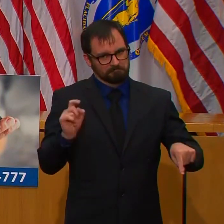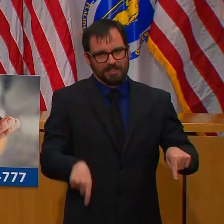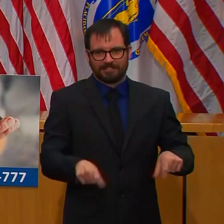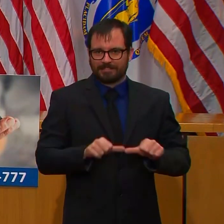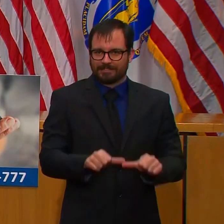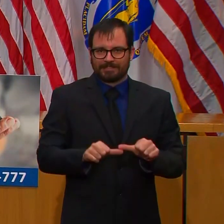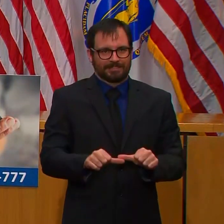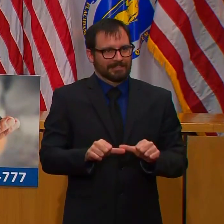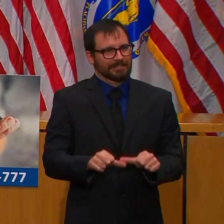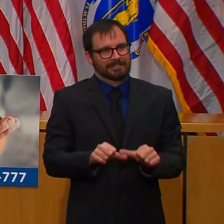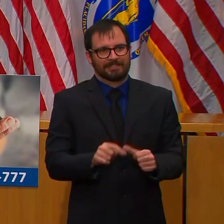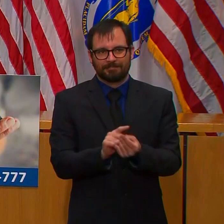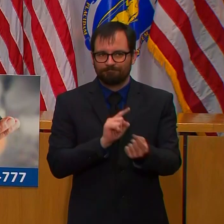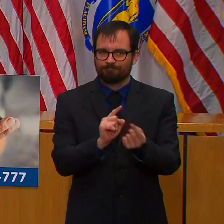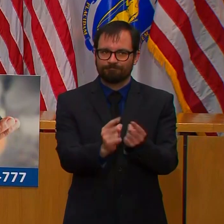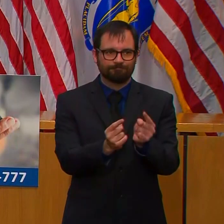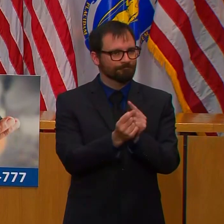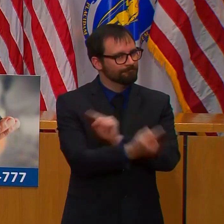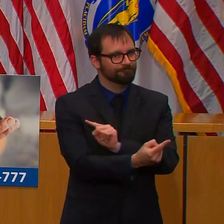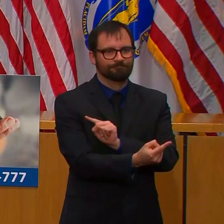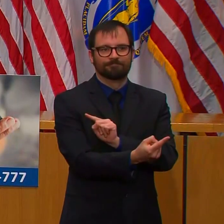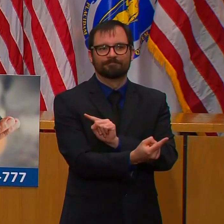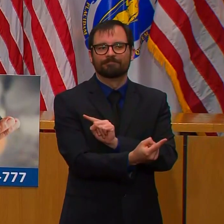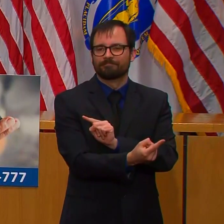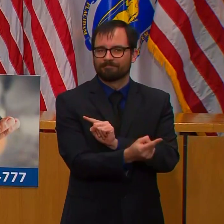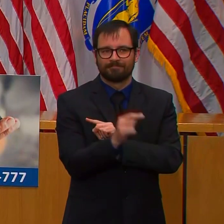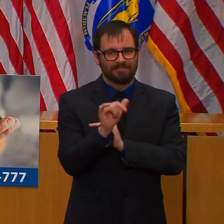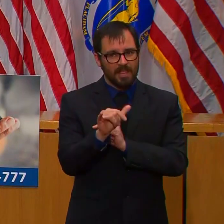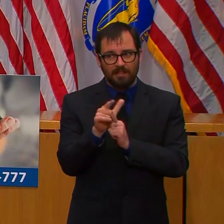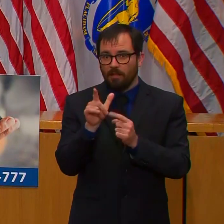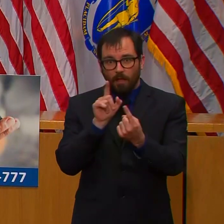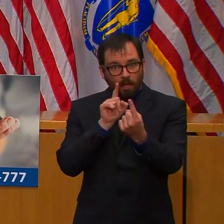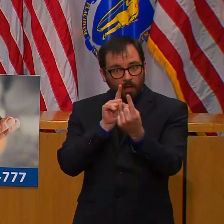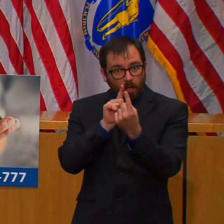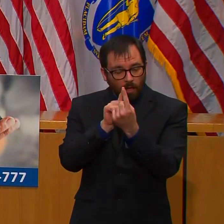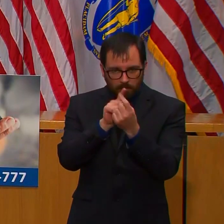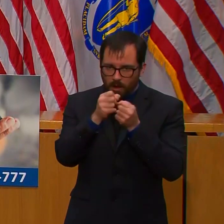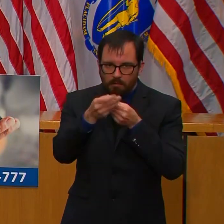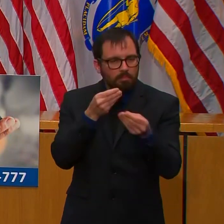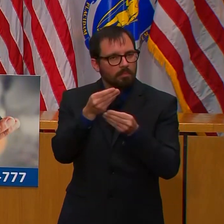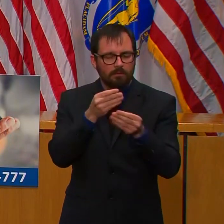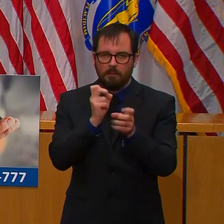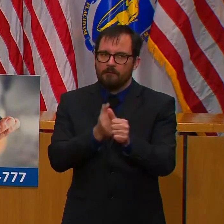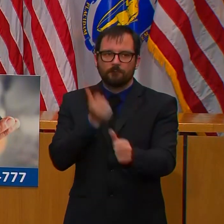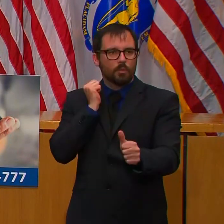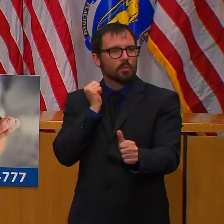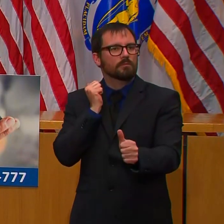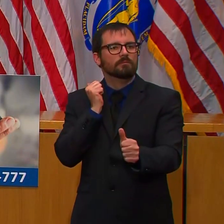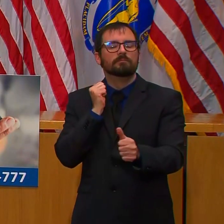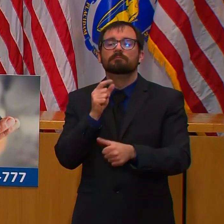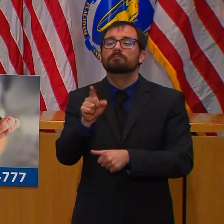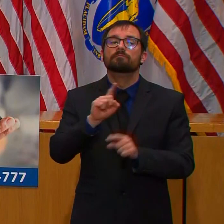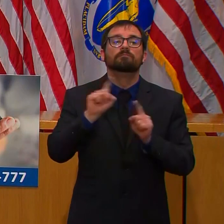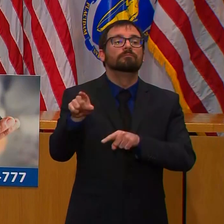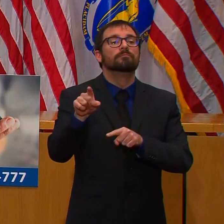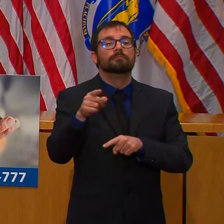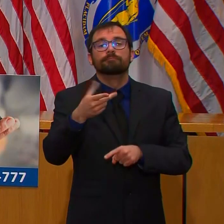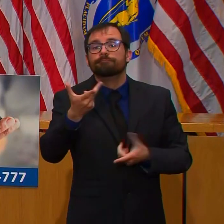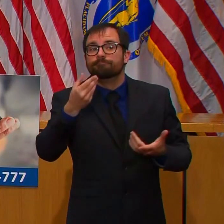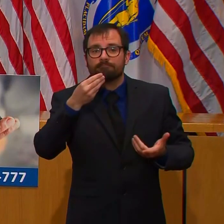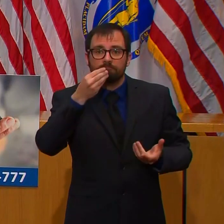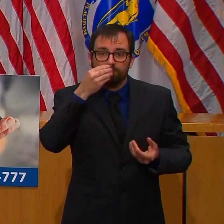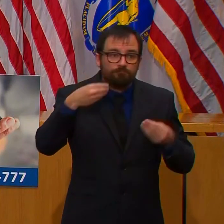with others. And when you go to the grocery store or the pharmacy, stay six feet away from the person nearest you.